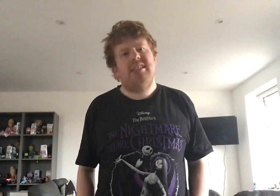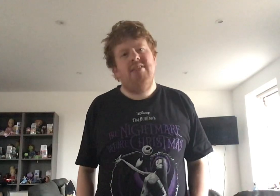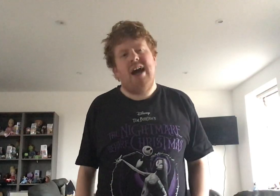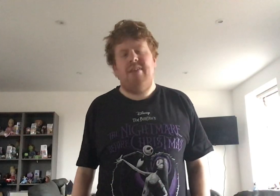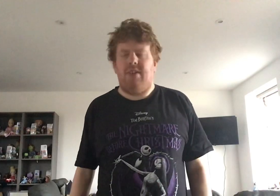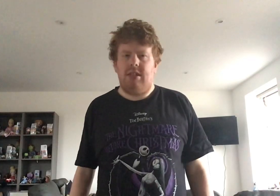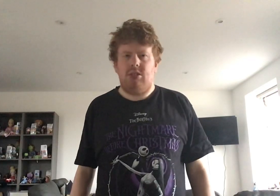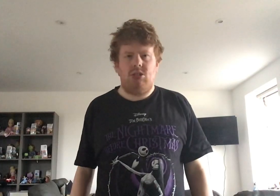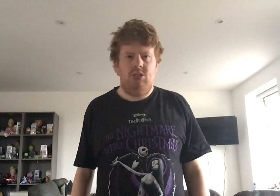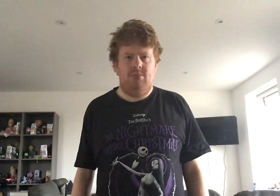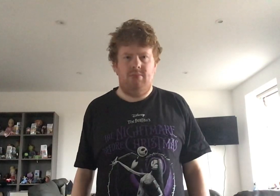still have it.